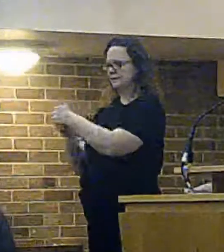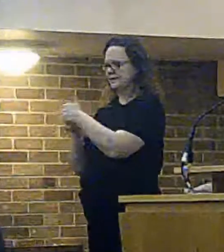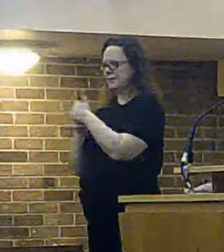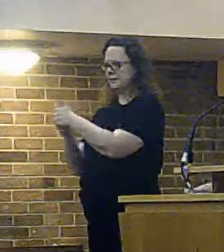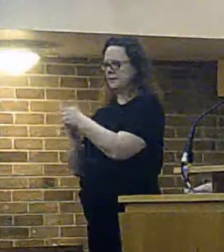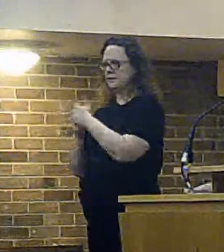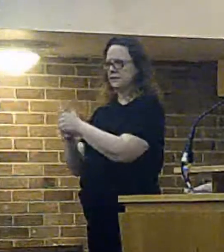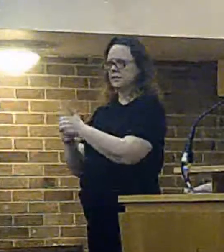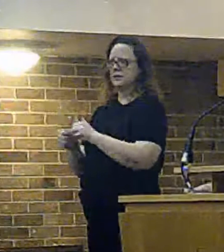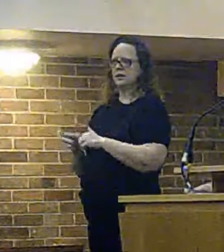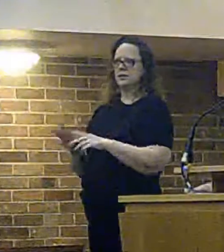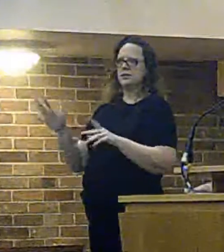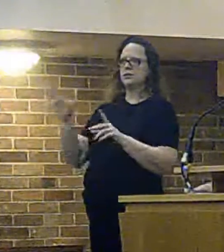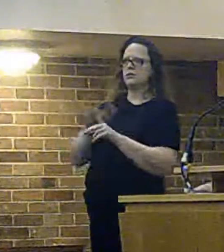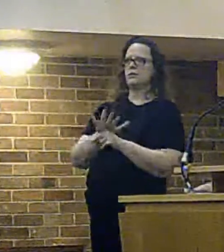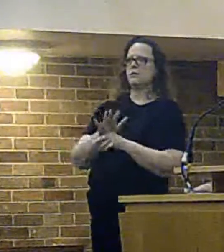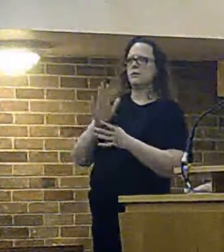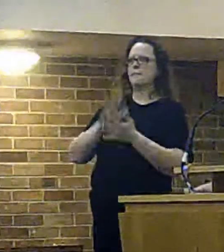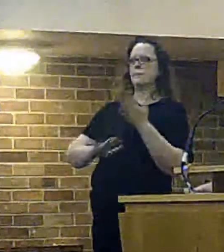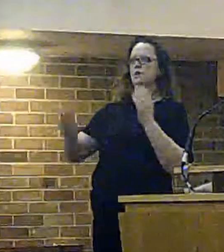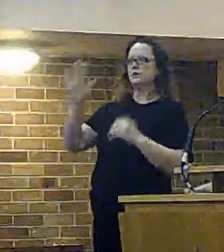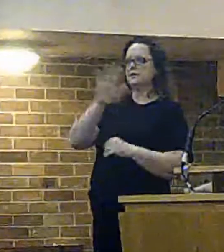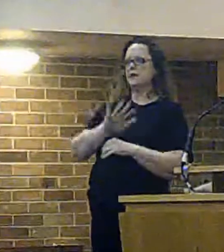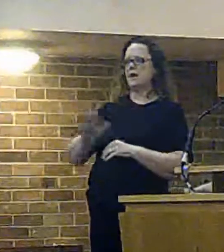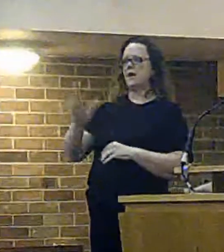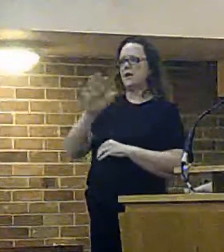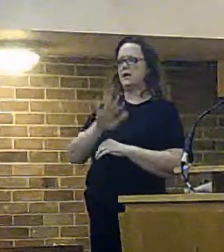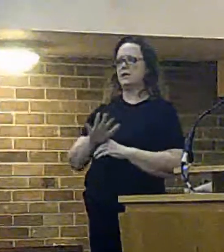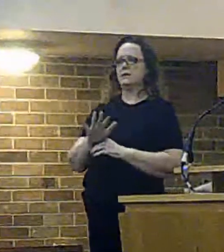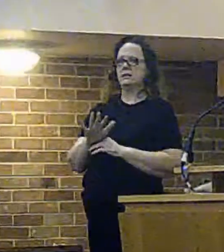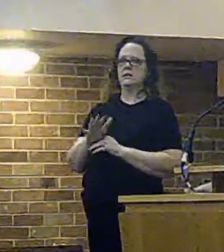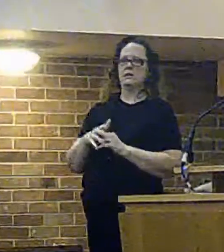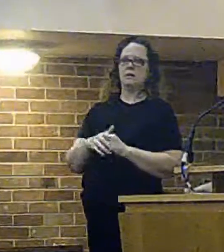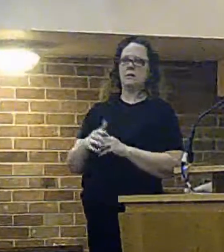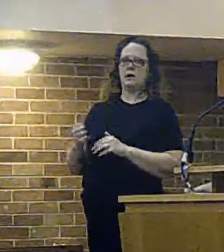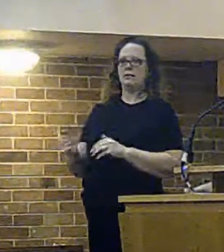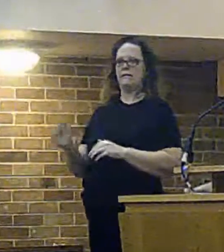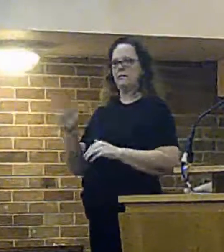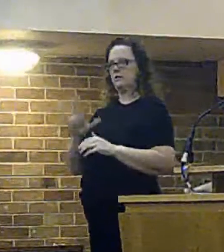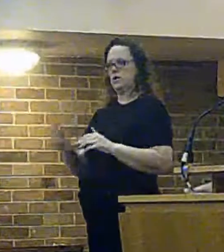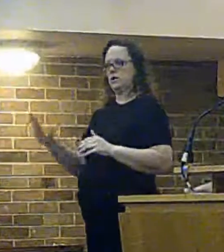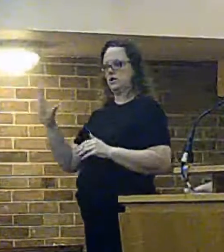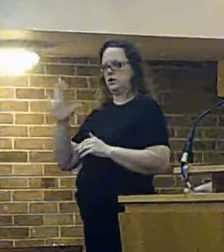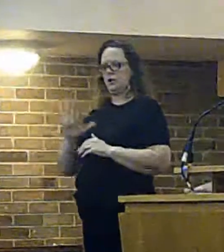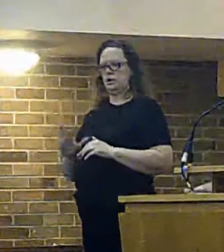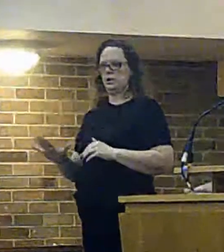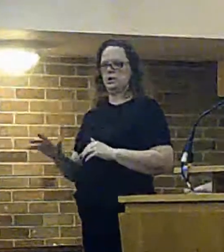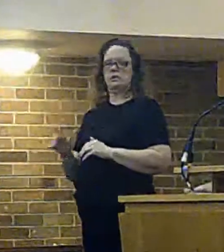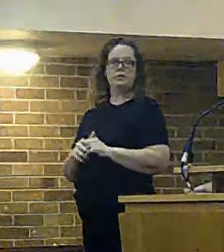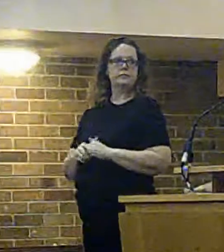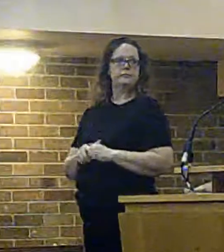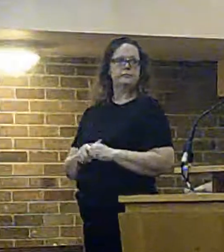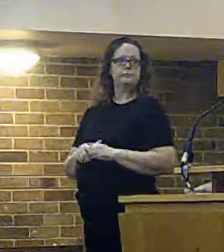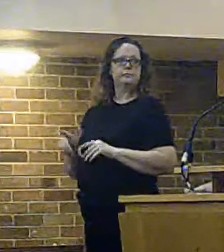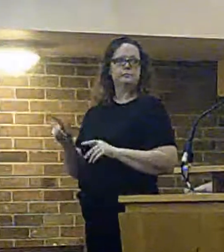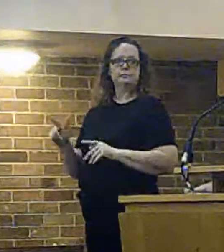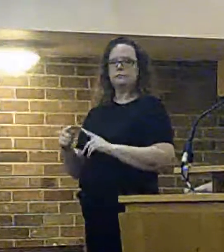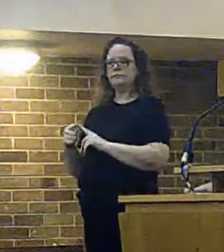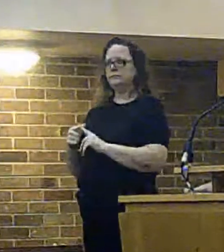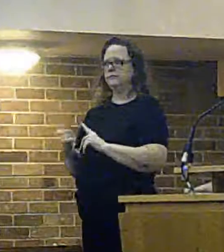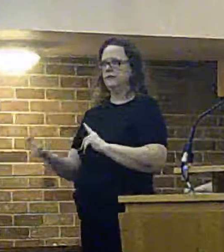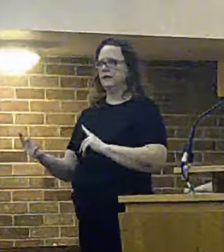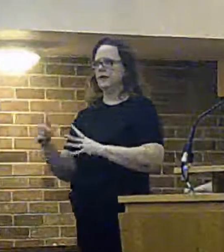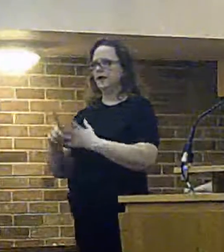covered by merseyside under a reciprocal arrangement that we have with cheshire fire and rescue service they're as fire